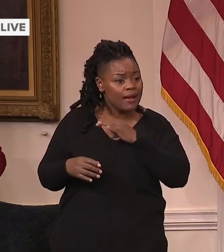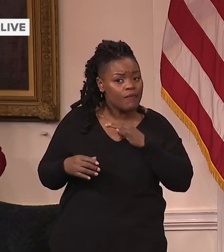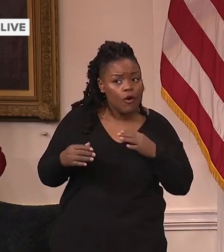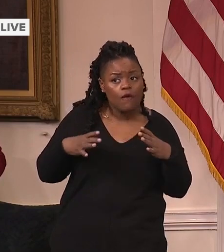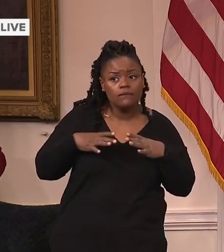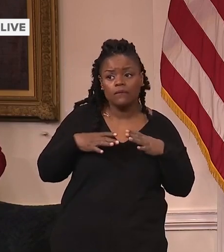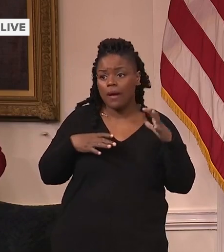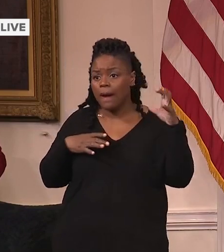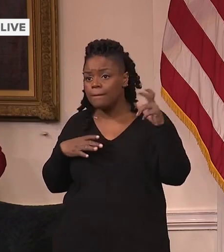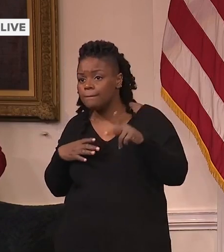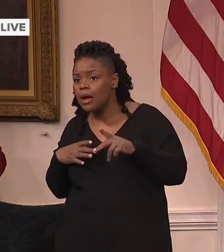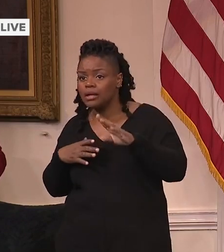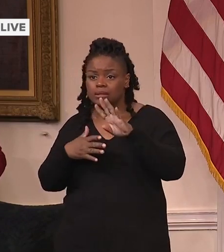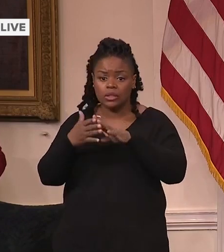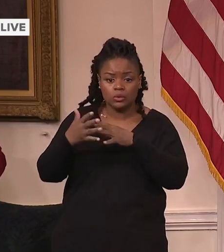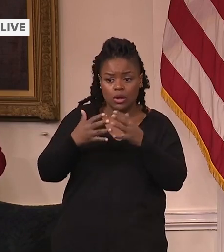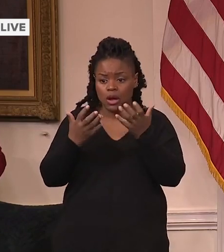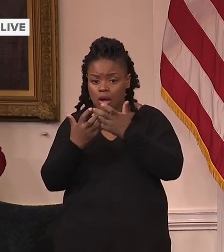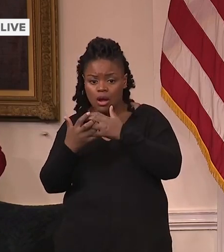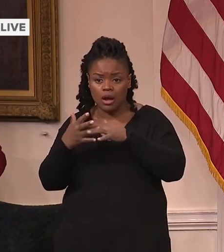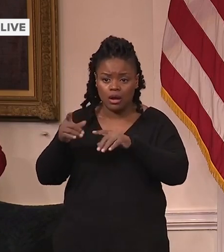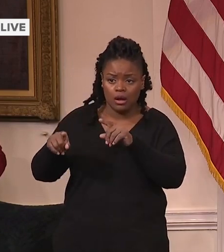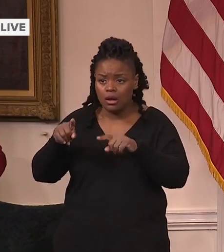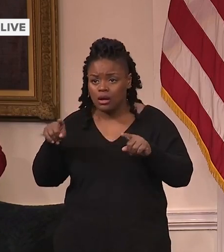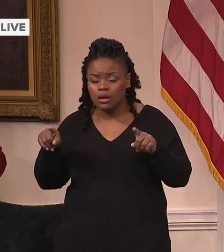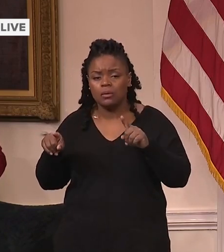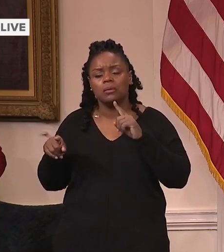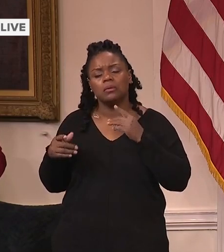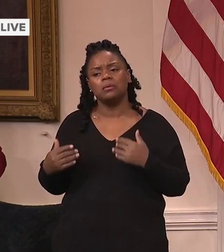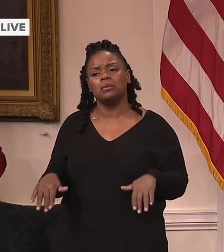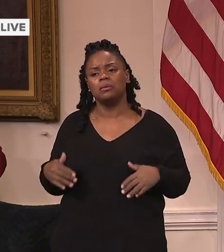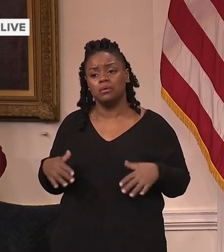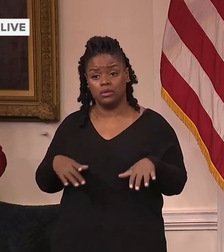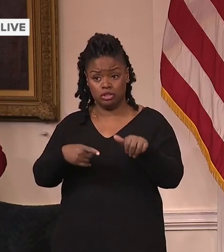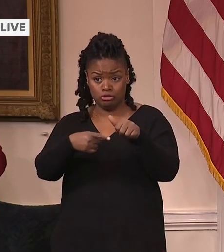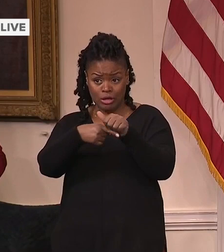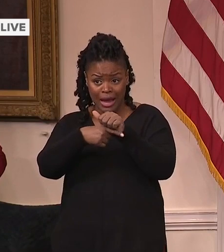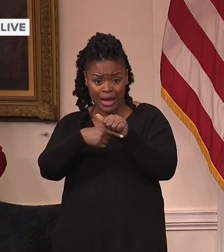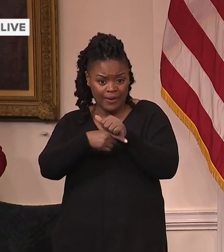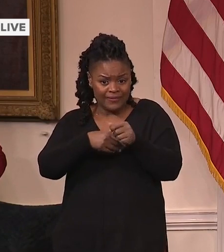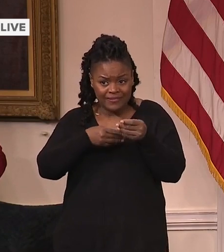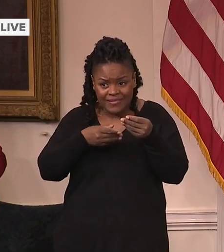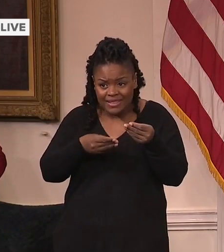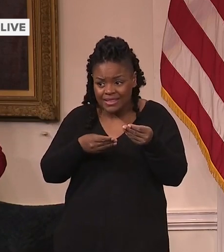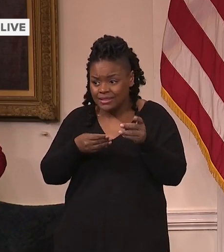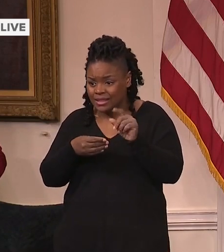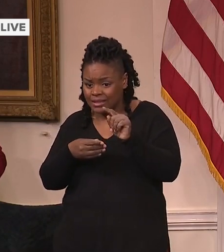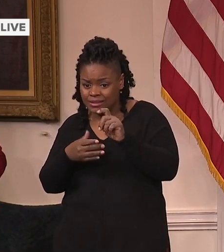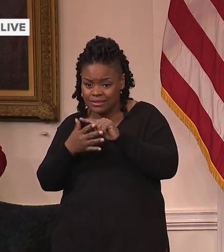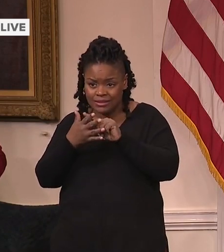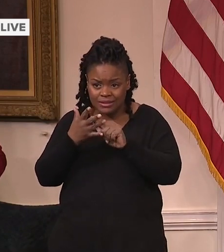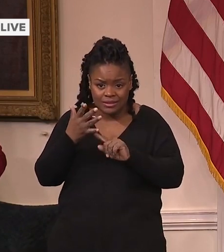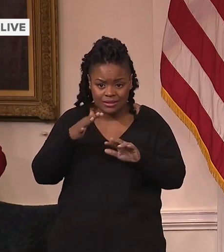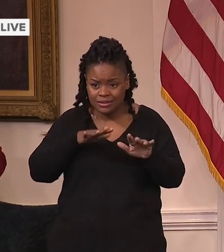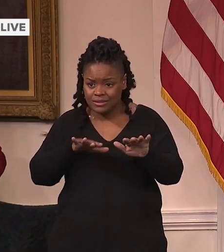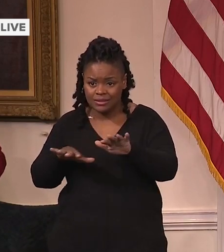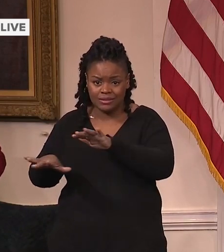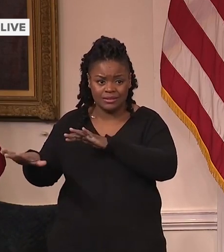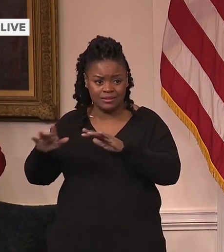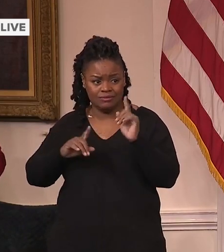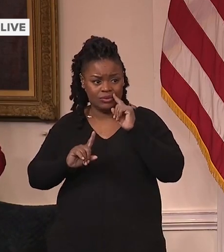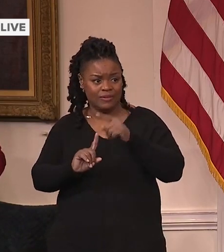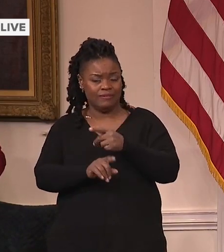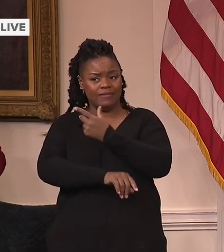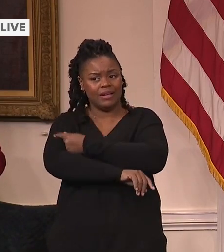just setting up new systems. They didn't know how to enter the data. They didn't have the people trained. Look, yesterday, yesterday we did 11,600.